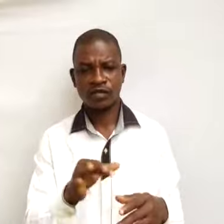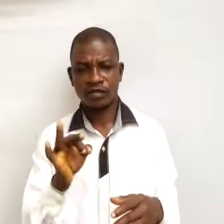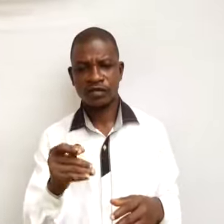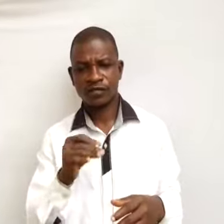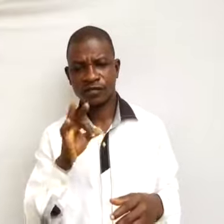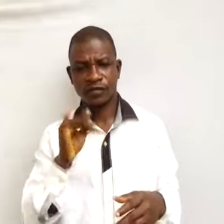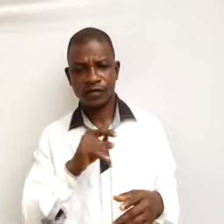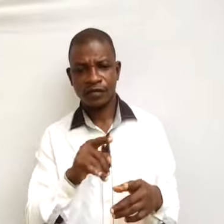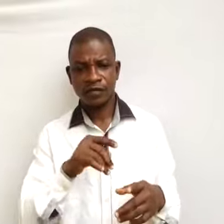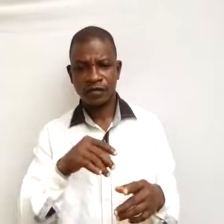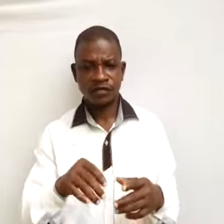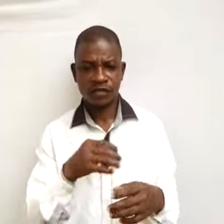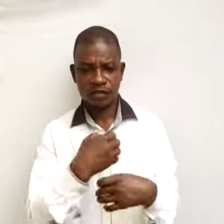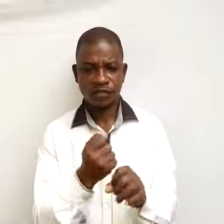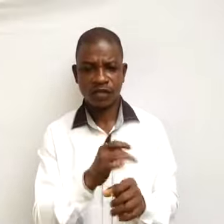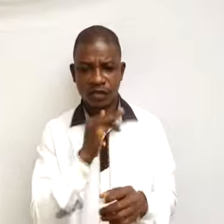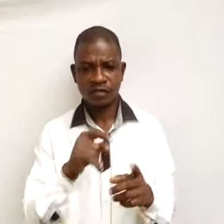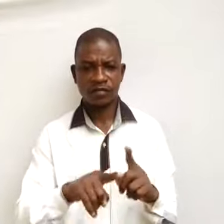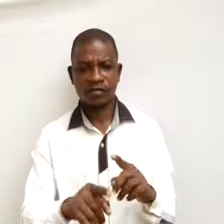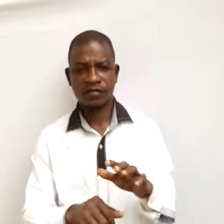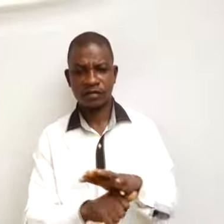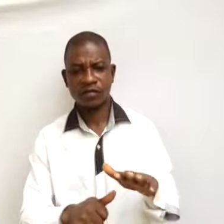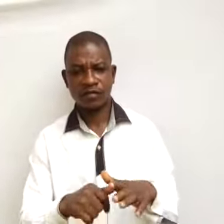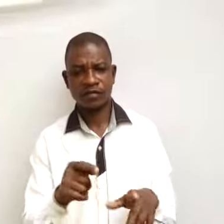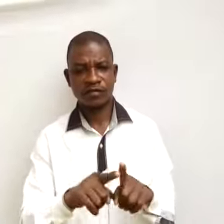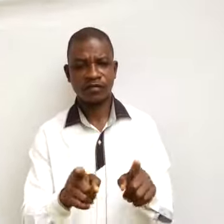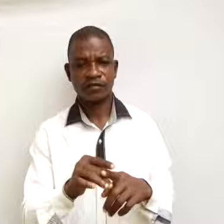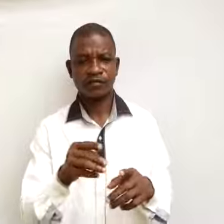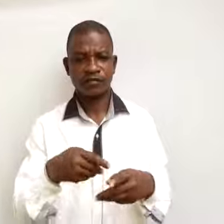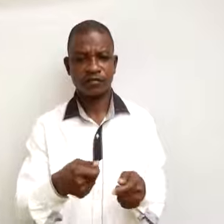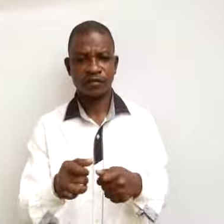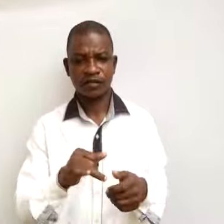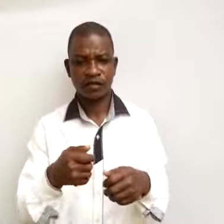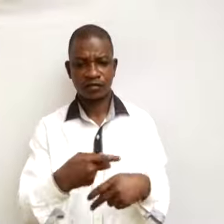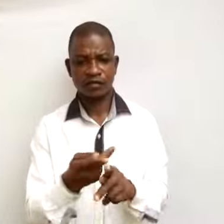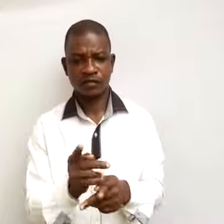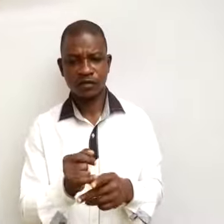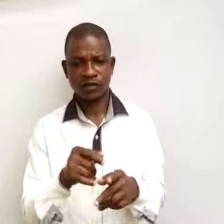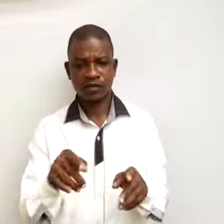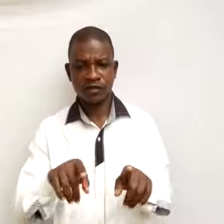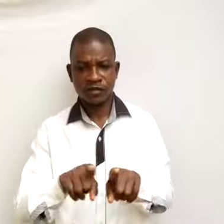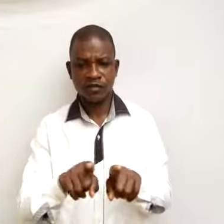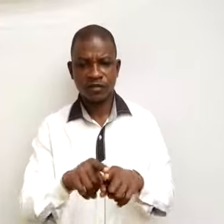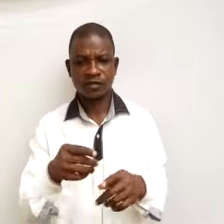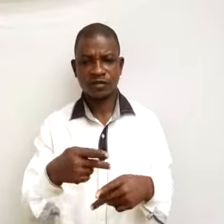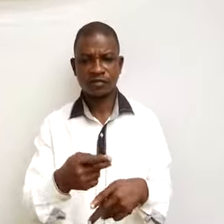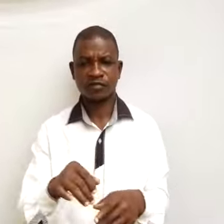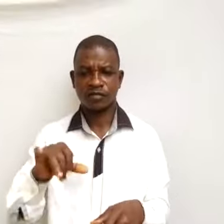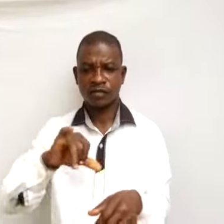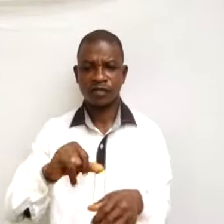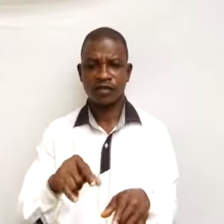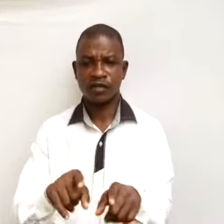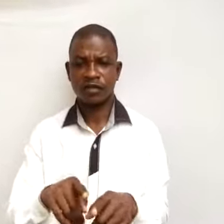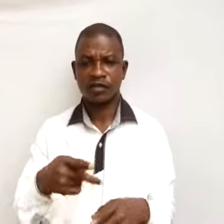different management, but they produce similar products. Types of